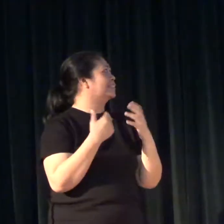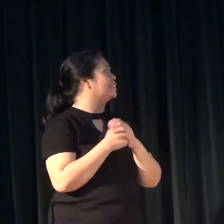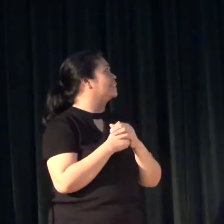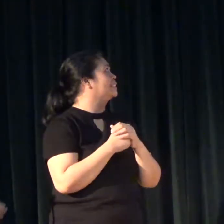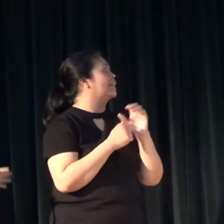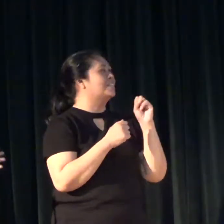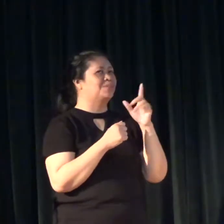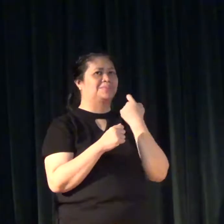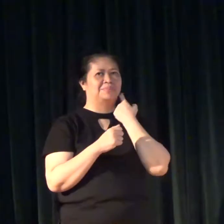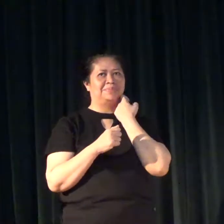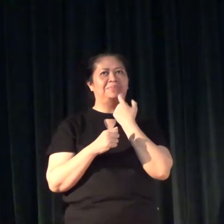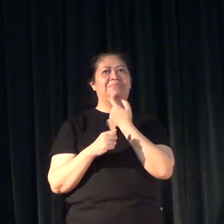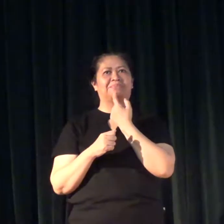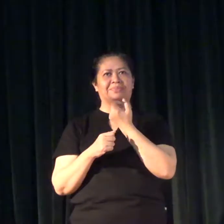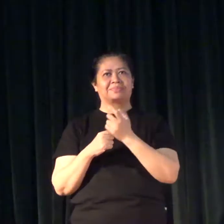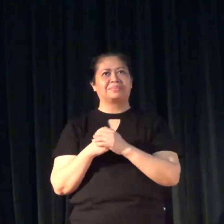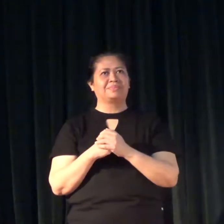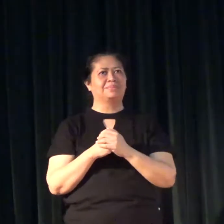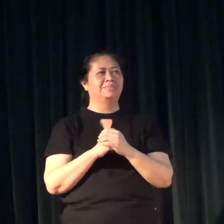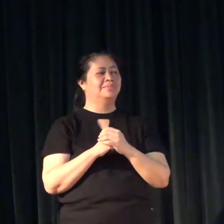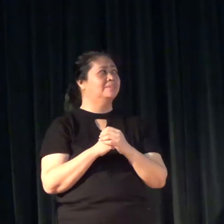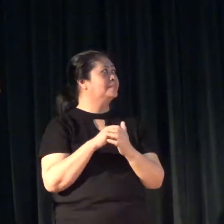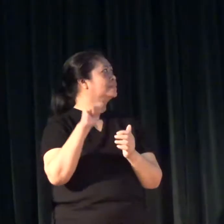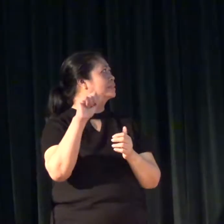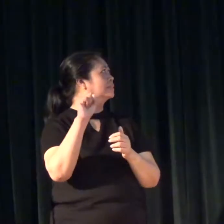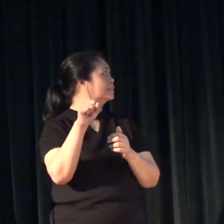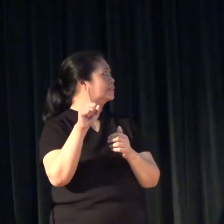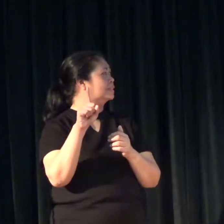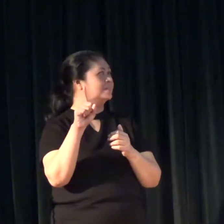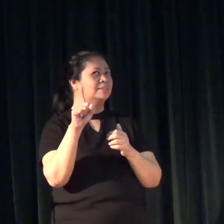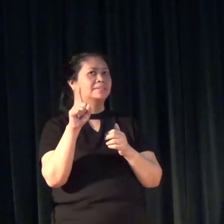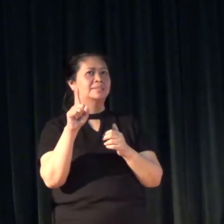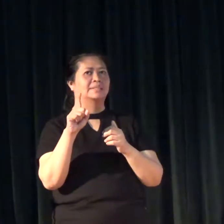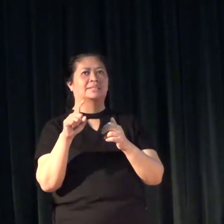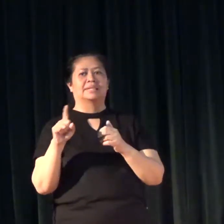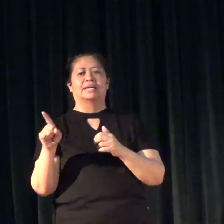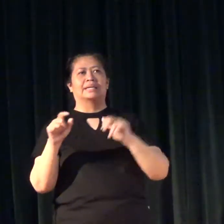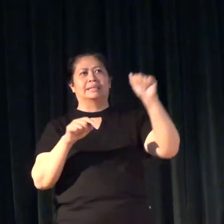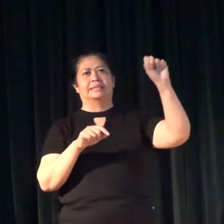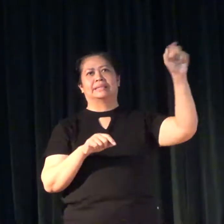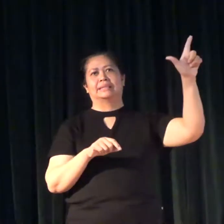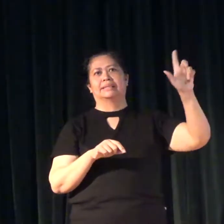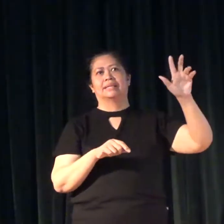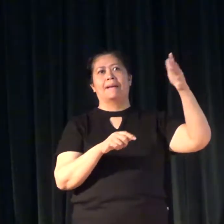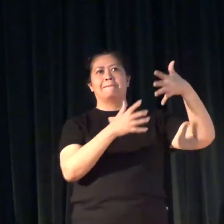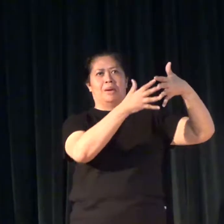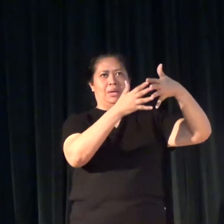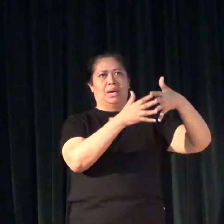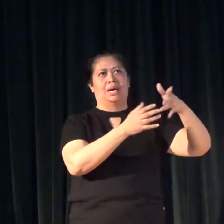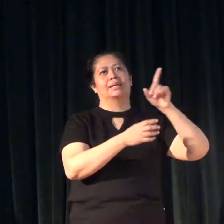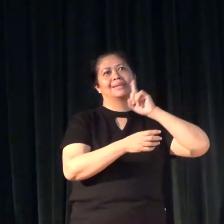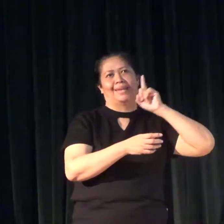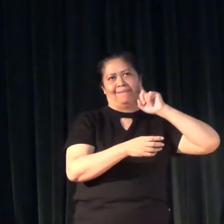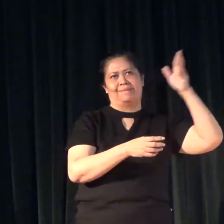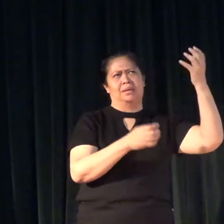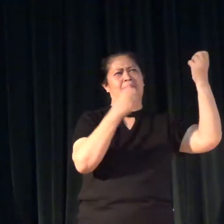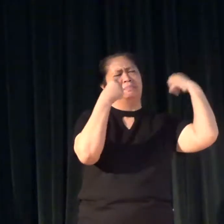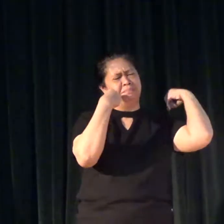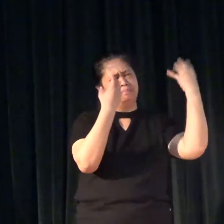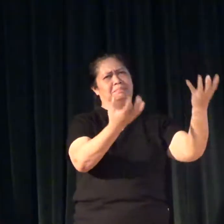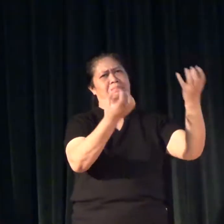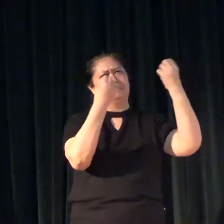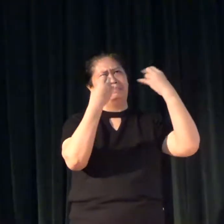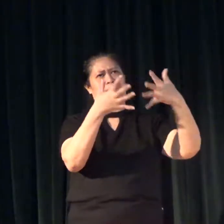So, as I said earlier, ASL is sign language in deaf community in North America. And because we've had